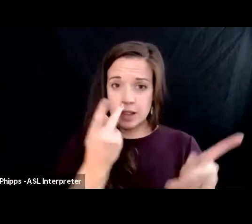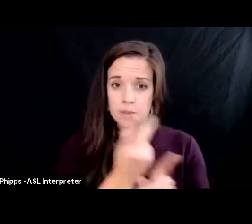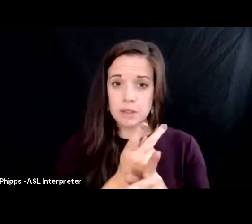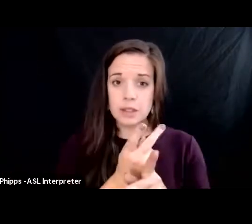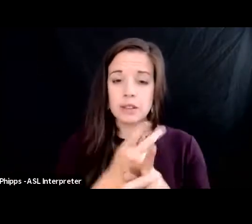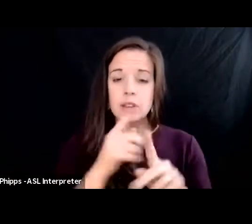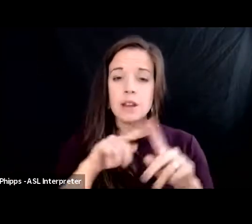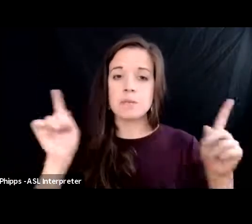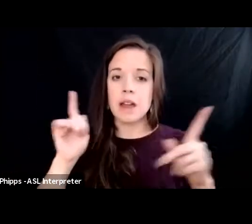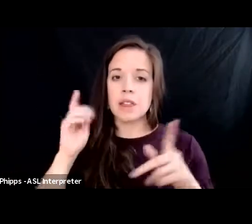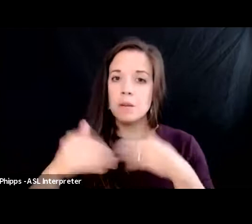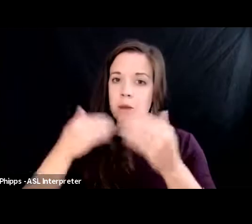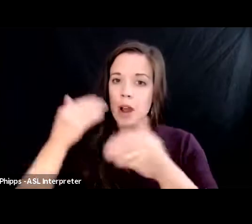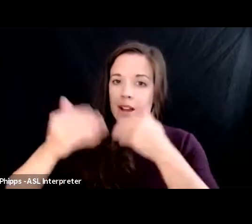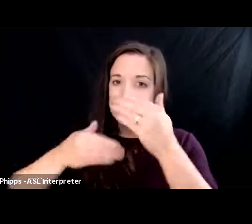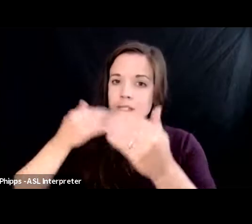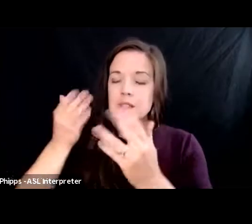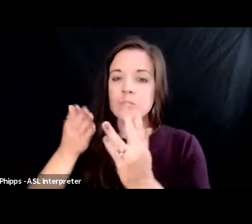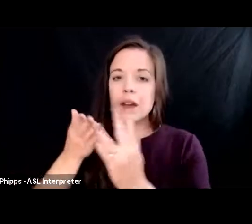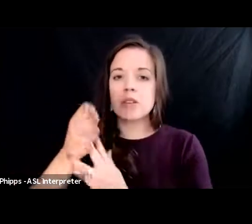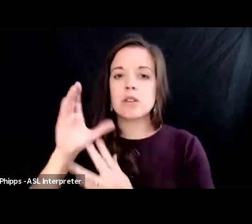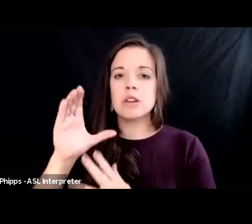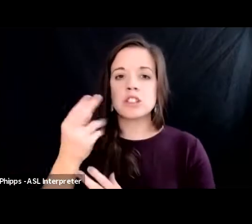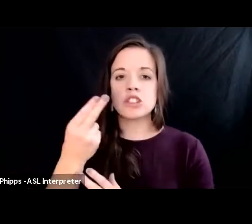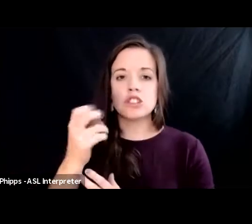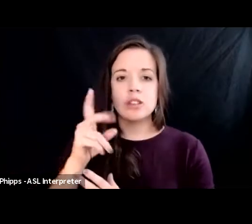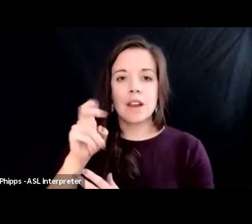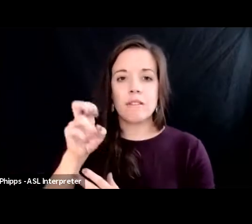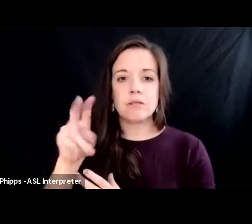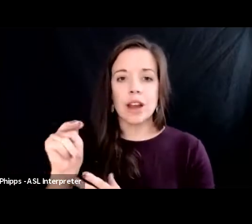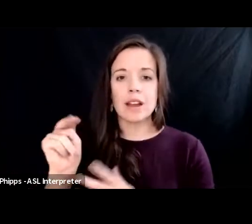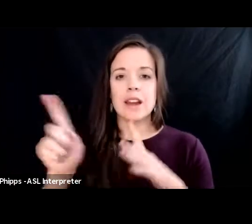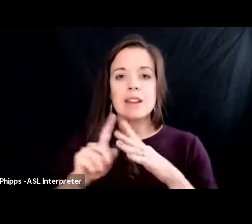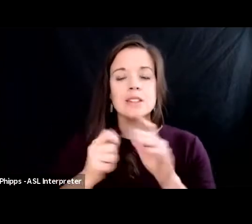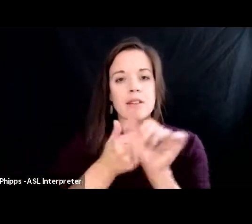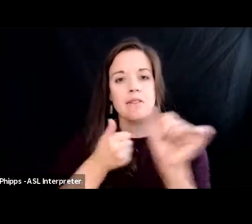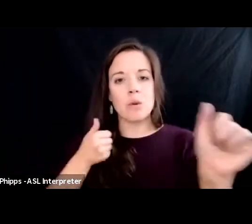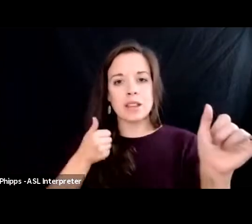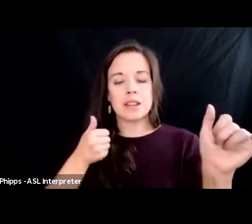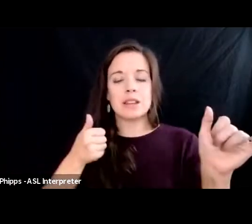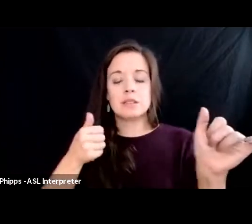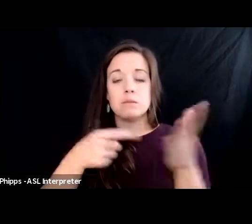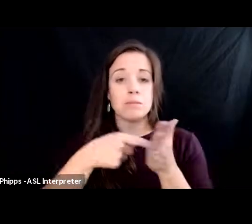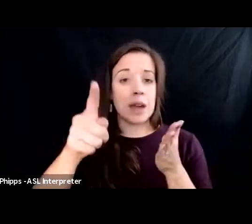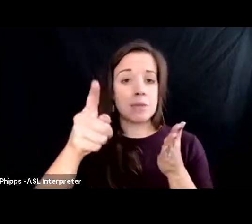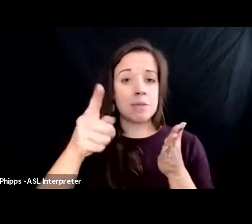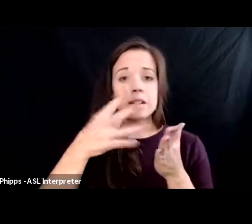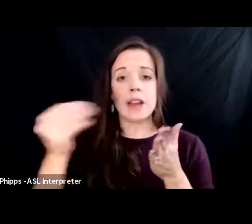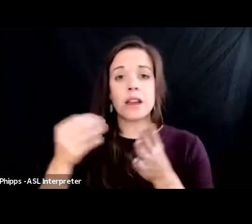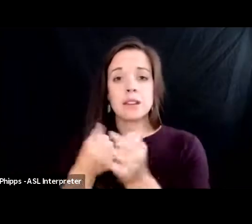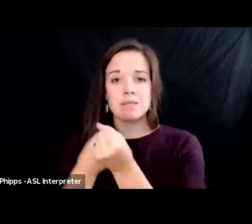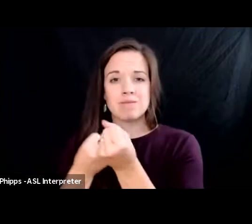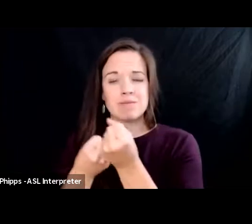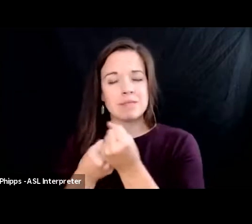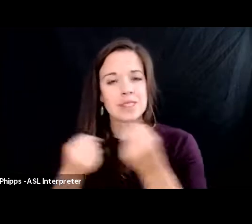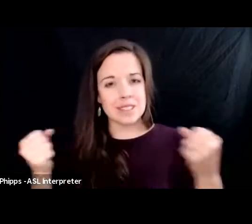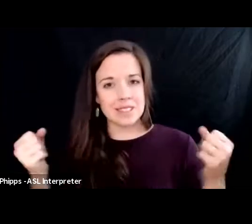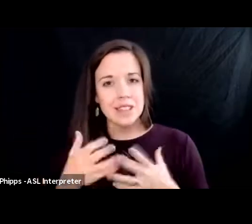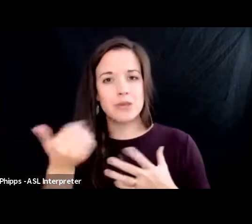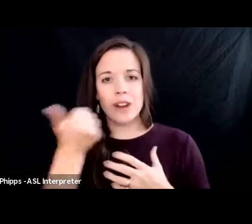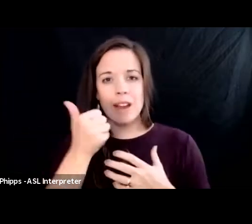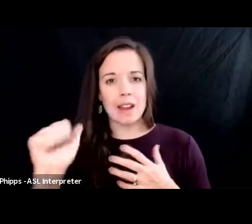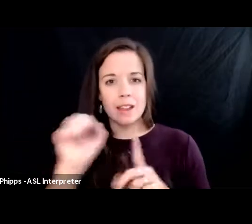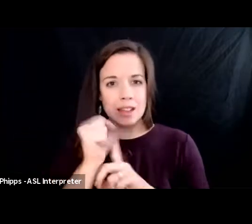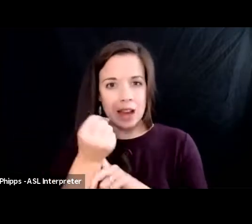process by which chevron has escaped accountability and payment at this point is a chilling one for any case